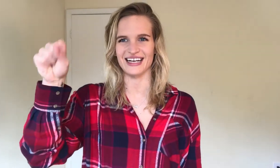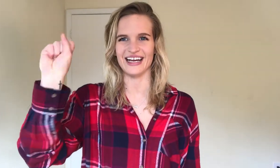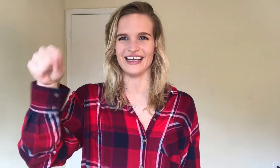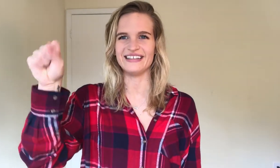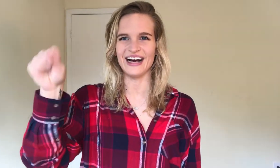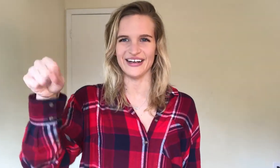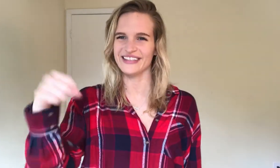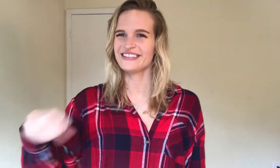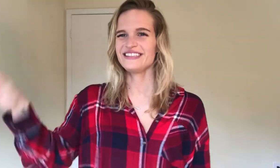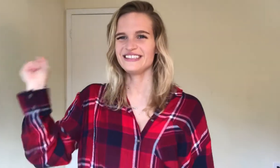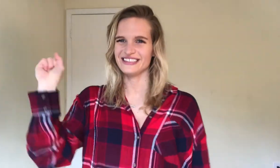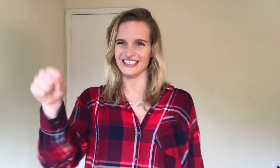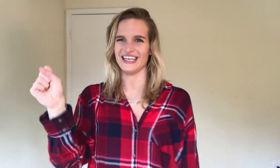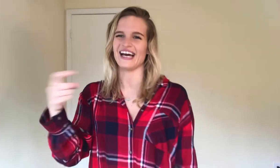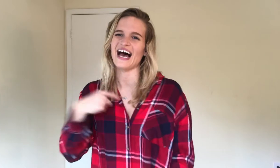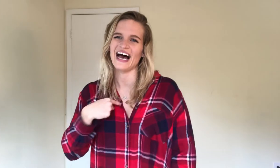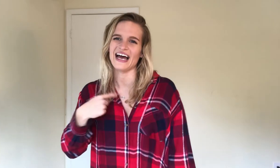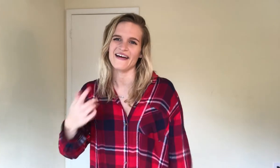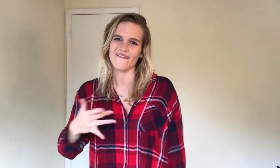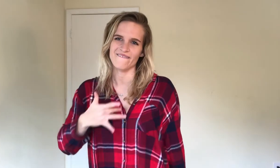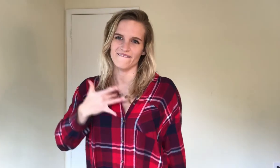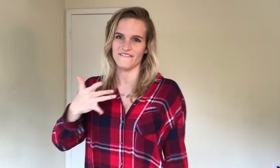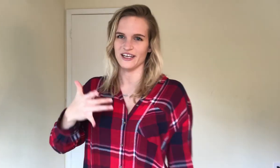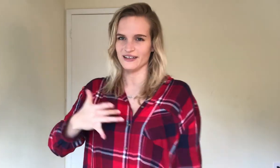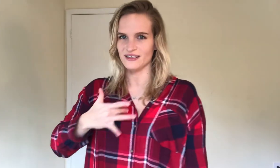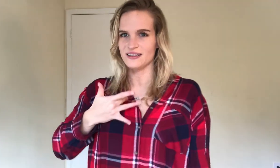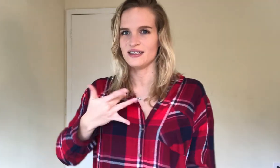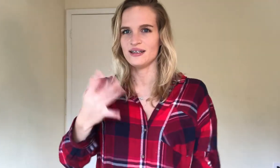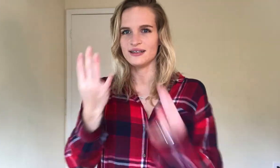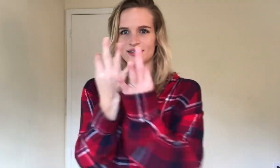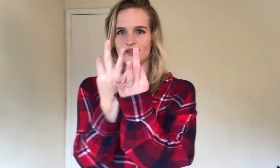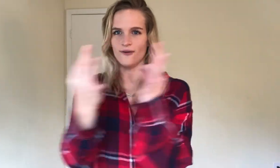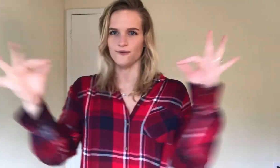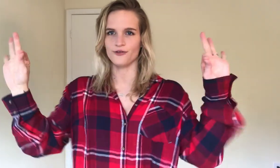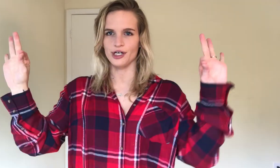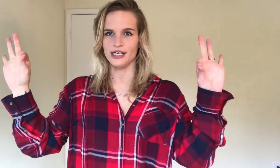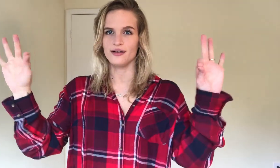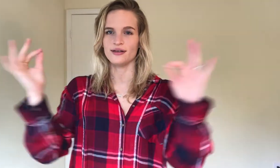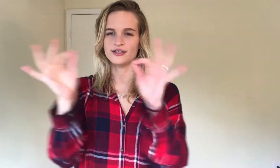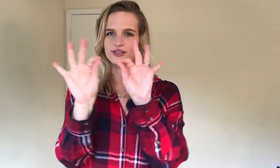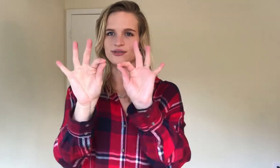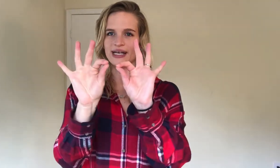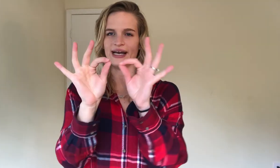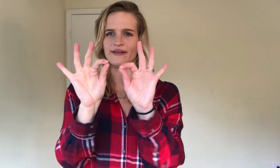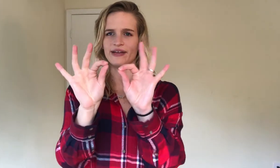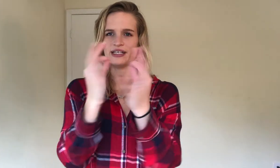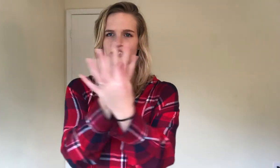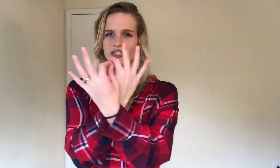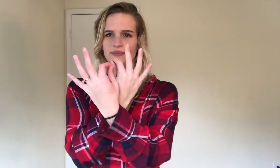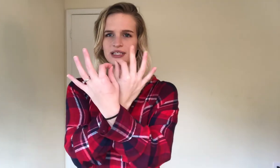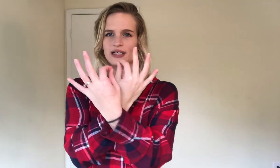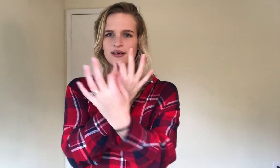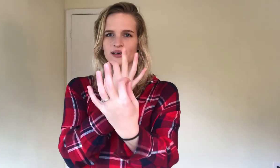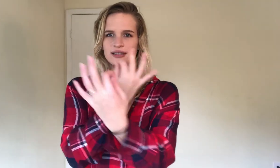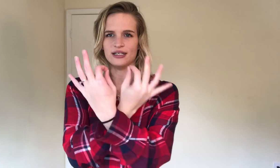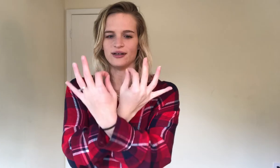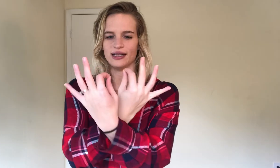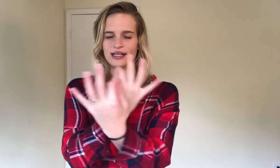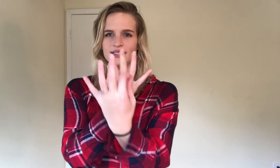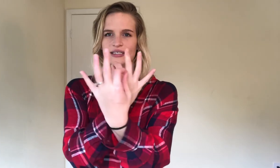like a head nodding. And, yeah, I feel so free. Two F handshapes, start like this,